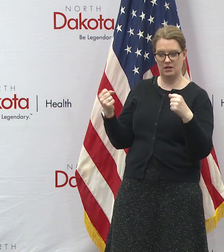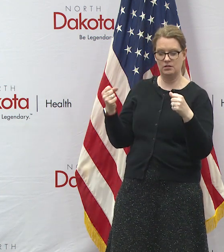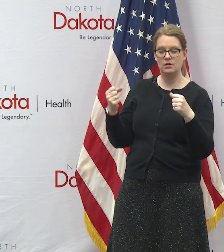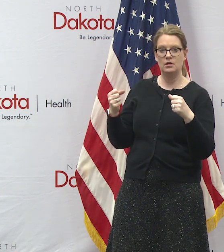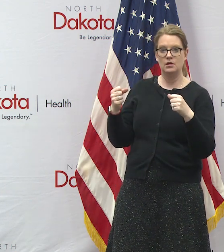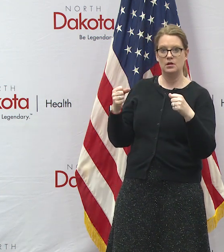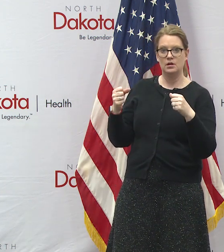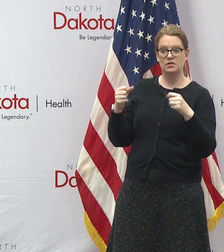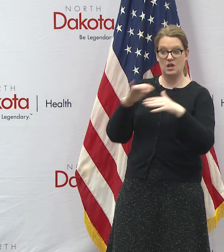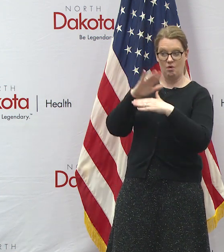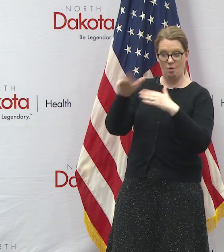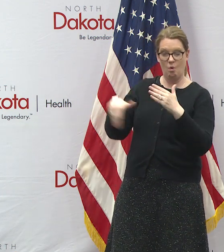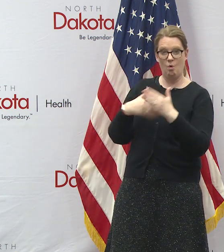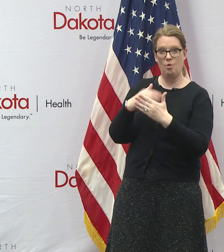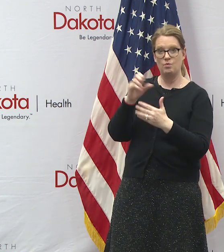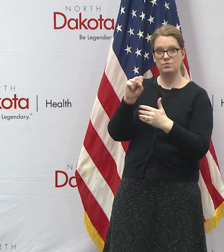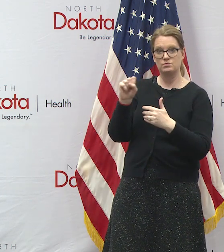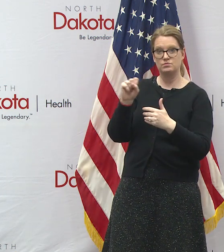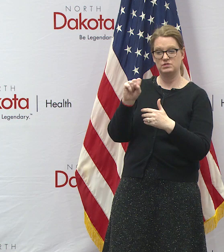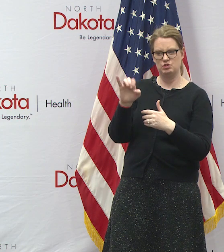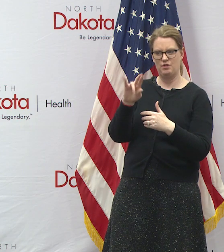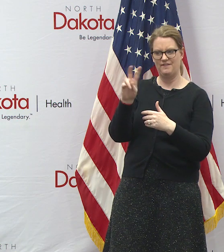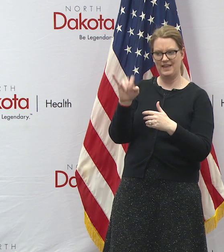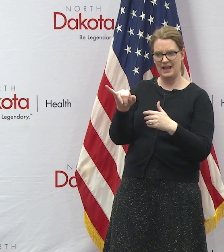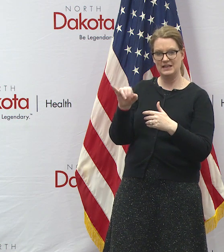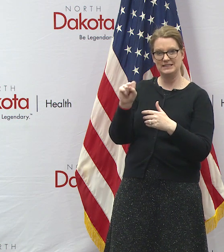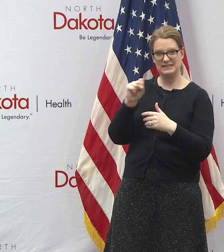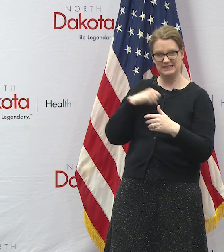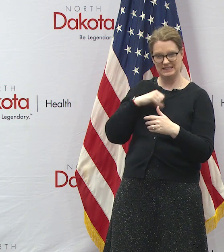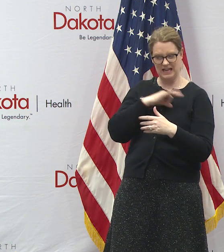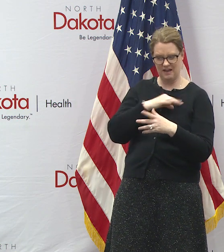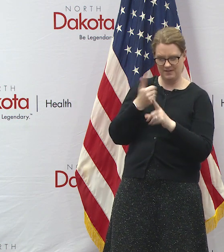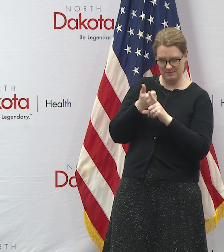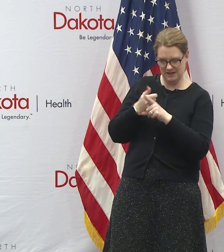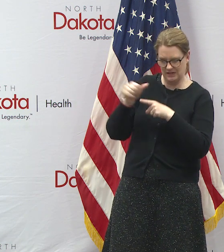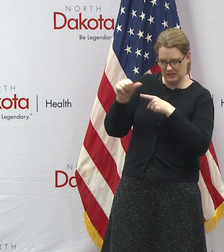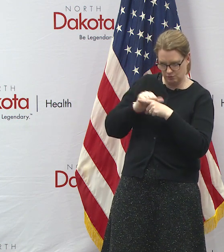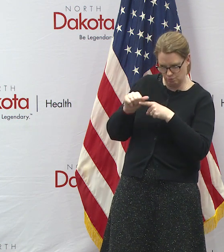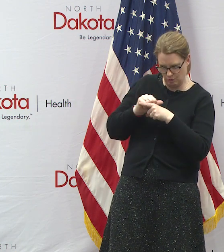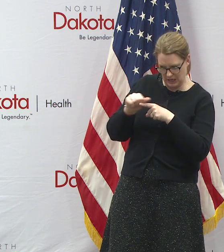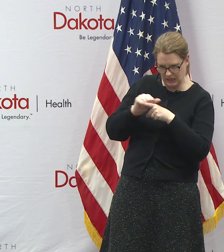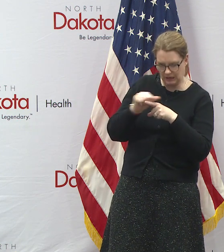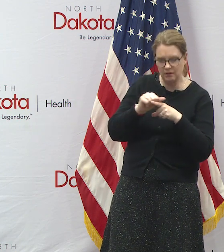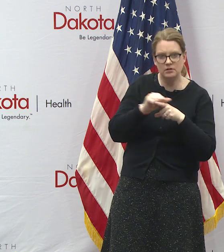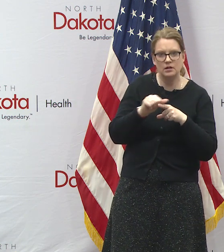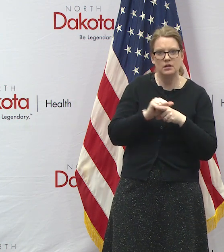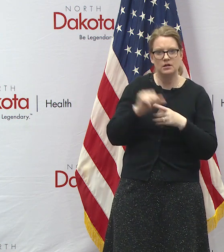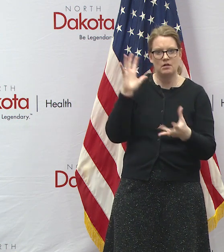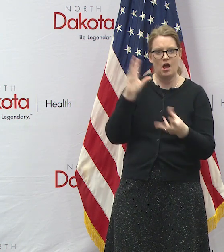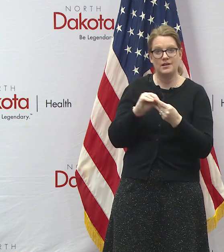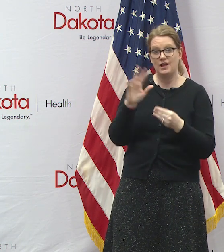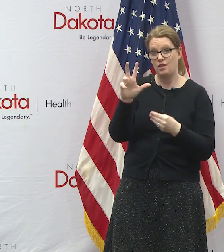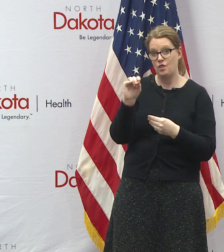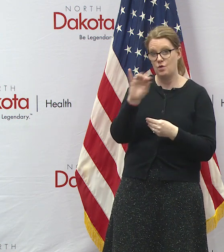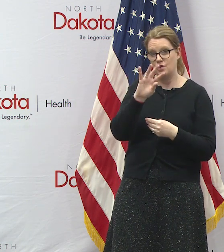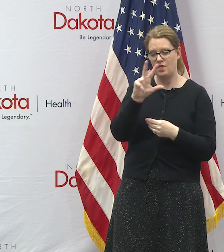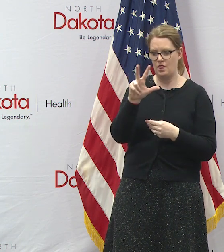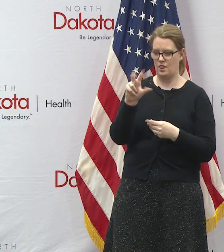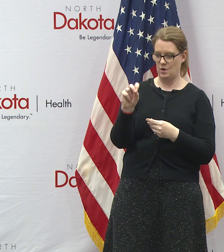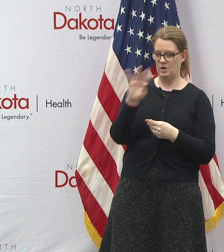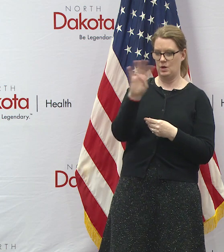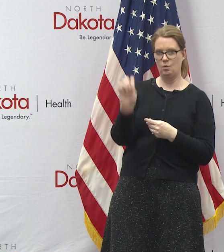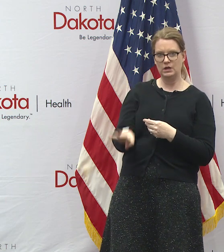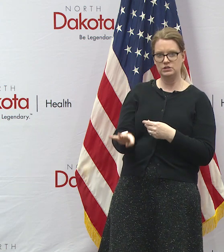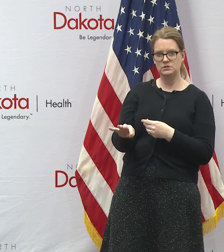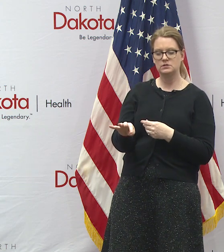entire survey staff but they did that virtually to train them on this new mission uh they crafted a series of 30 questions uh to